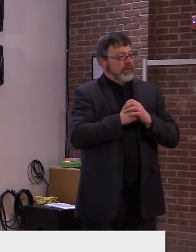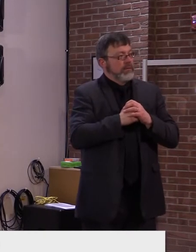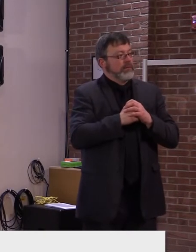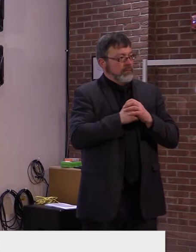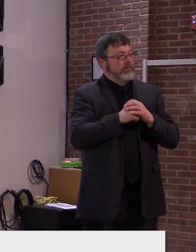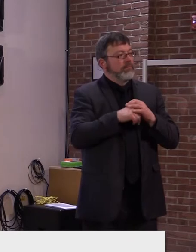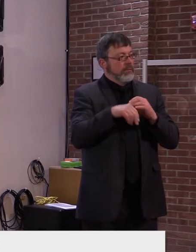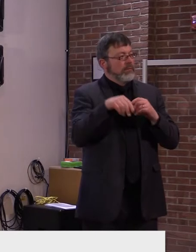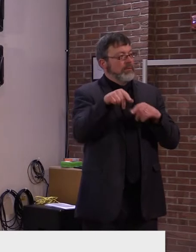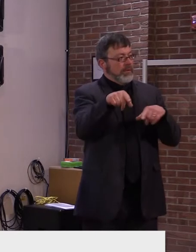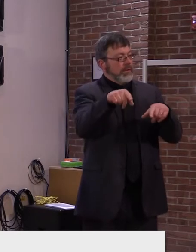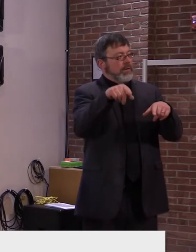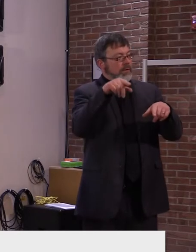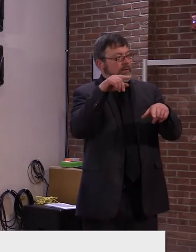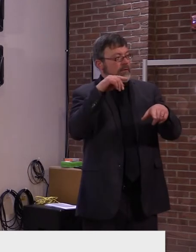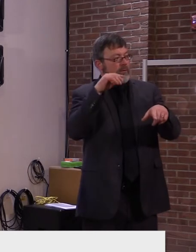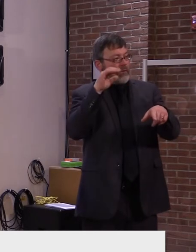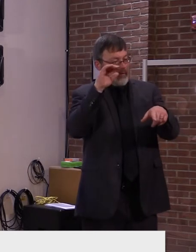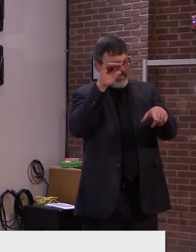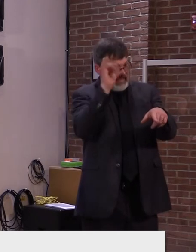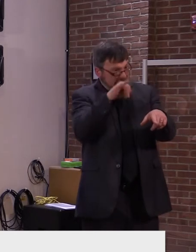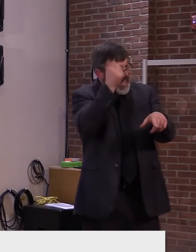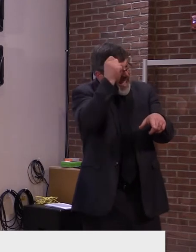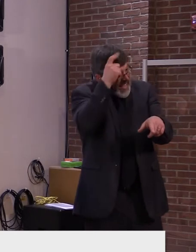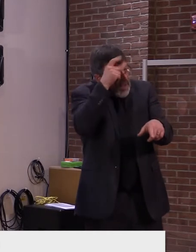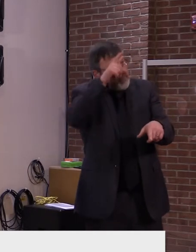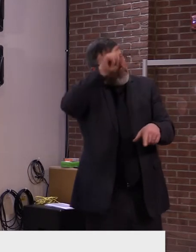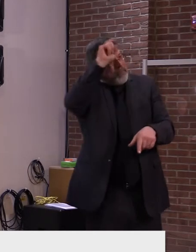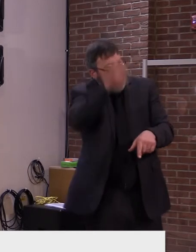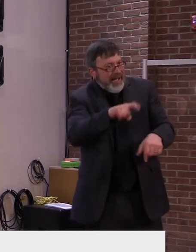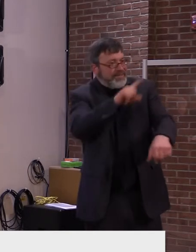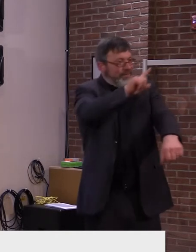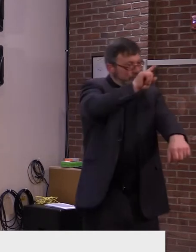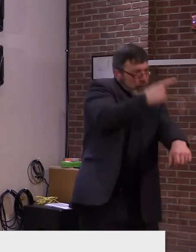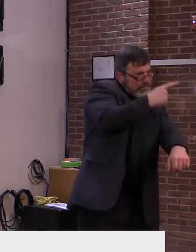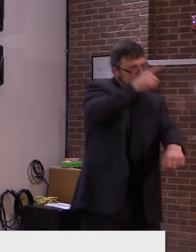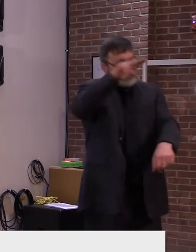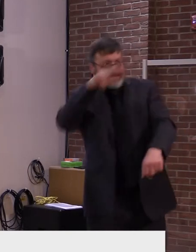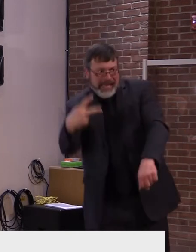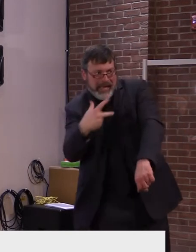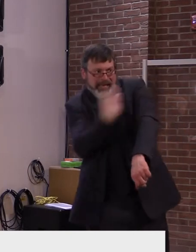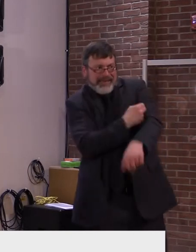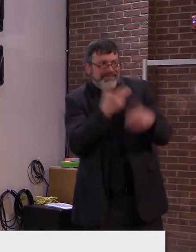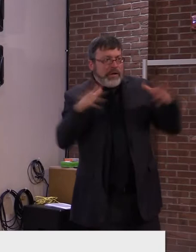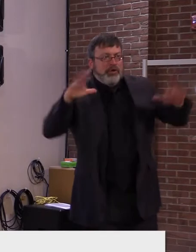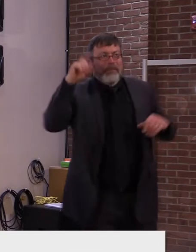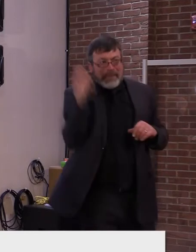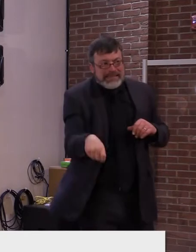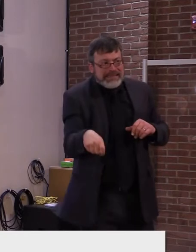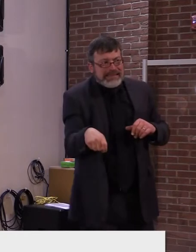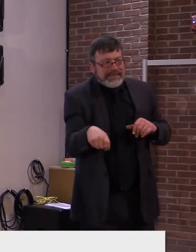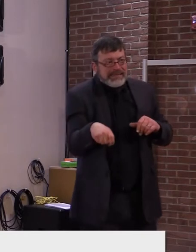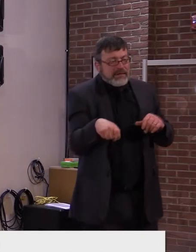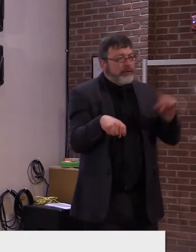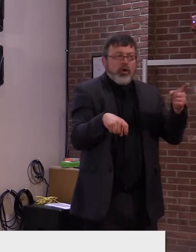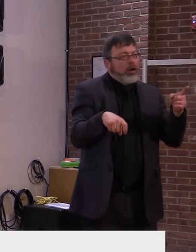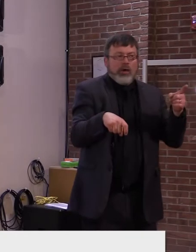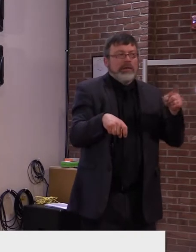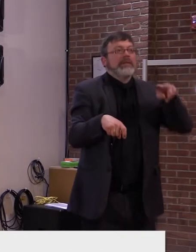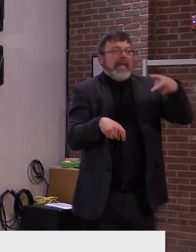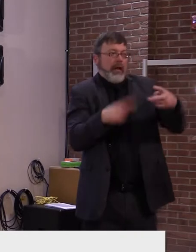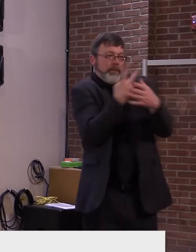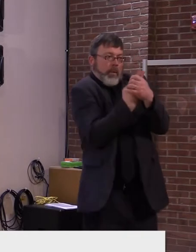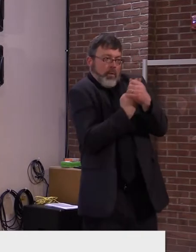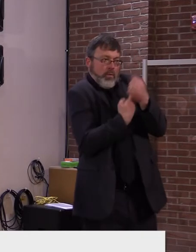within guidelines. On a case-by-case consideration, safe physical contact and recommendations